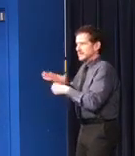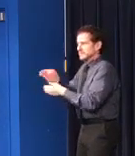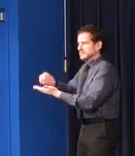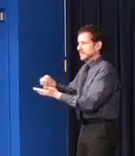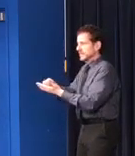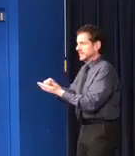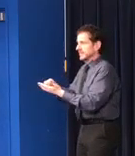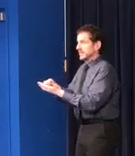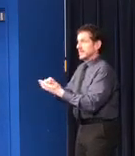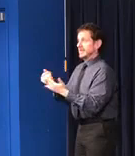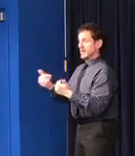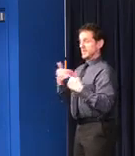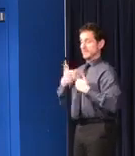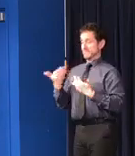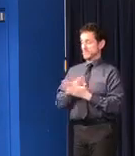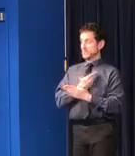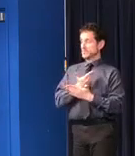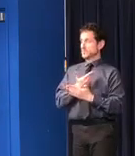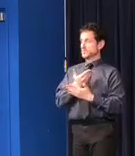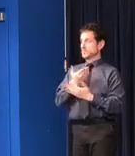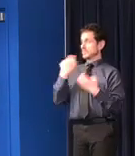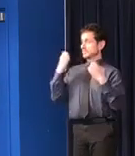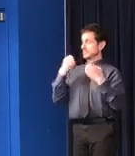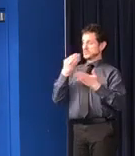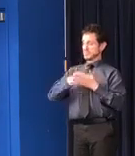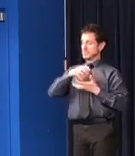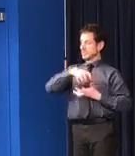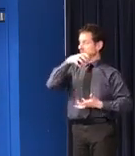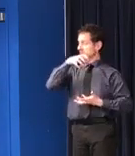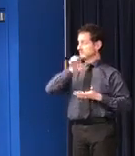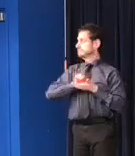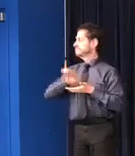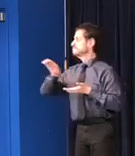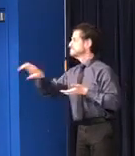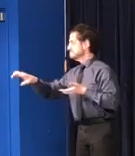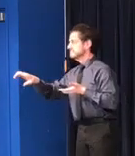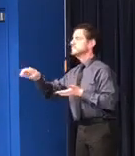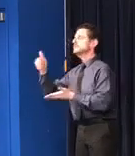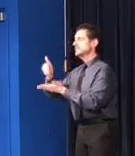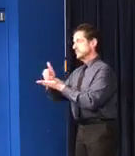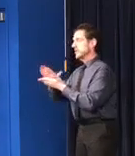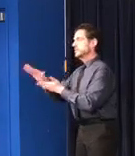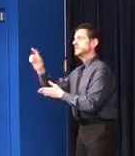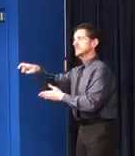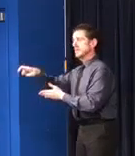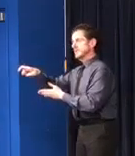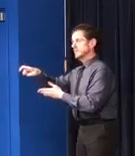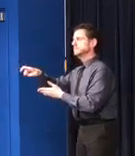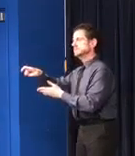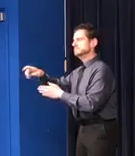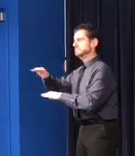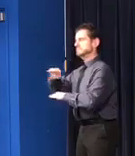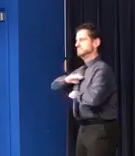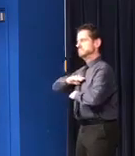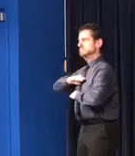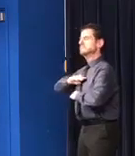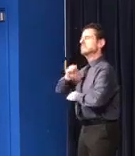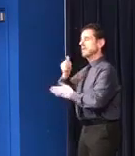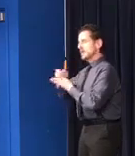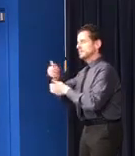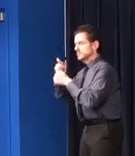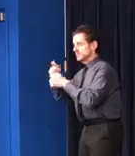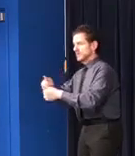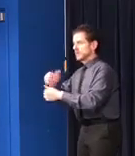emergency funding we are grateful as it will help mitigate some of these needs and enable our providers to adhere to CDC